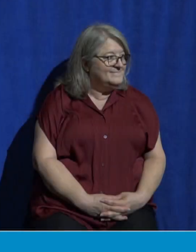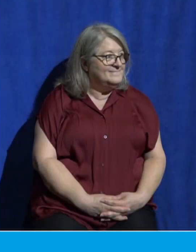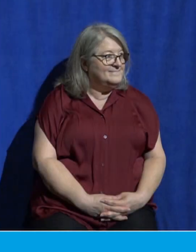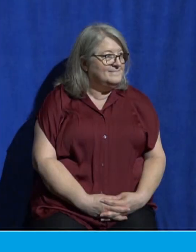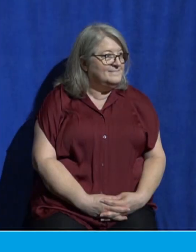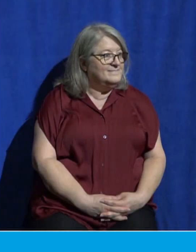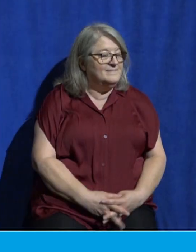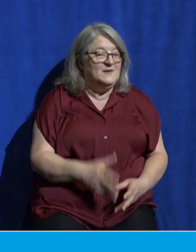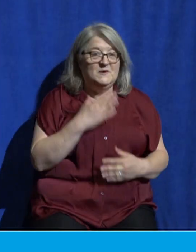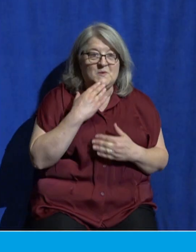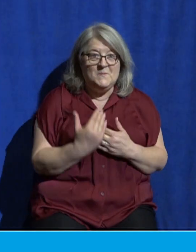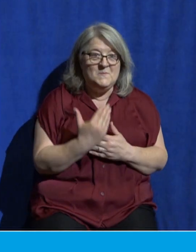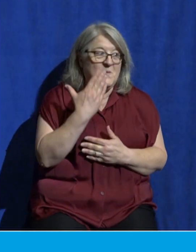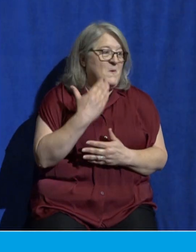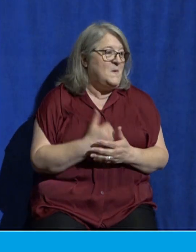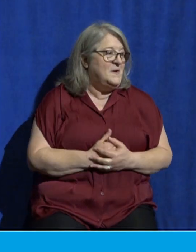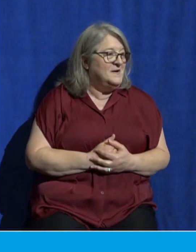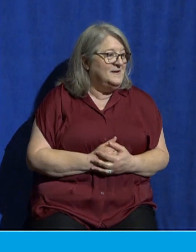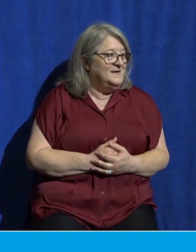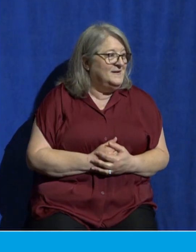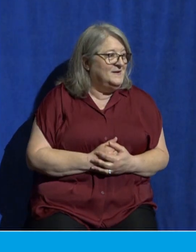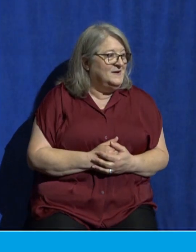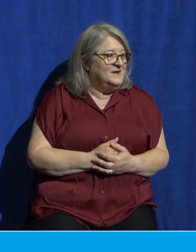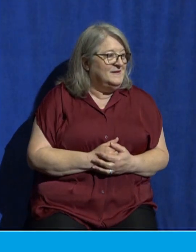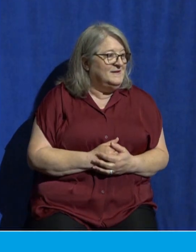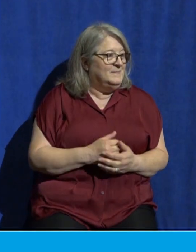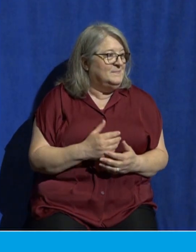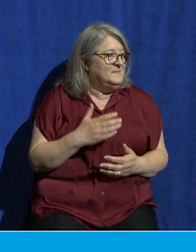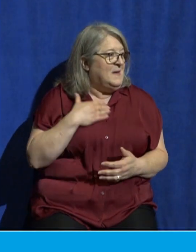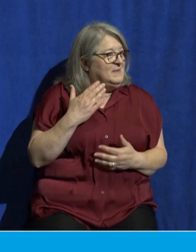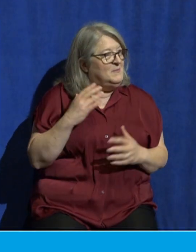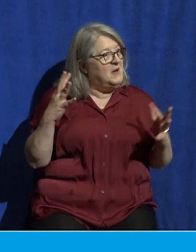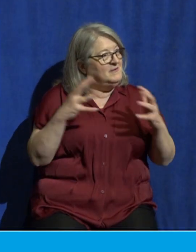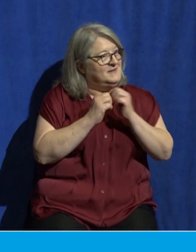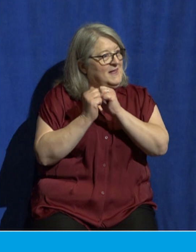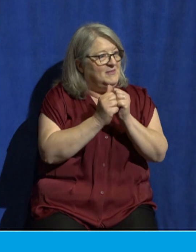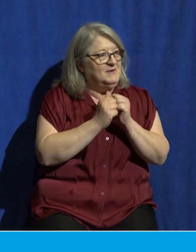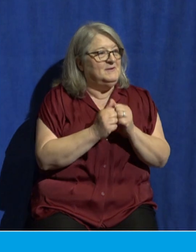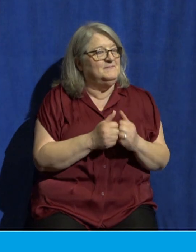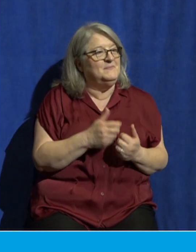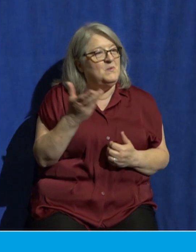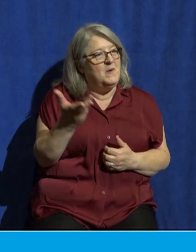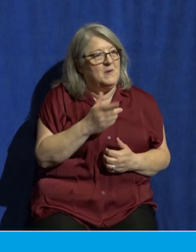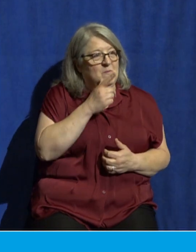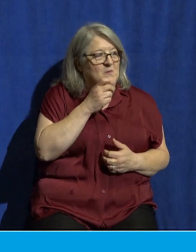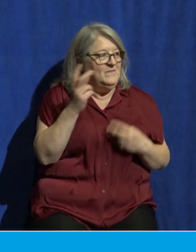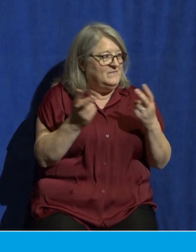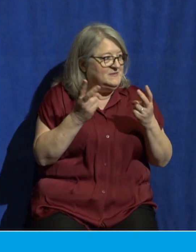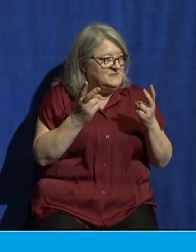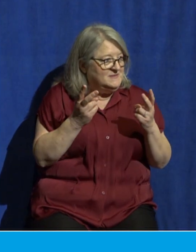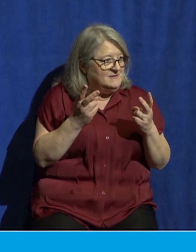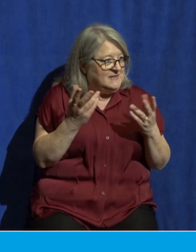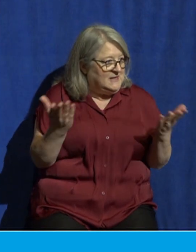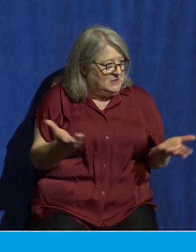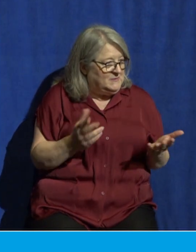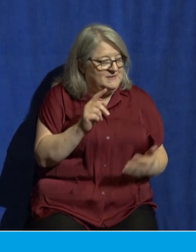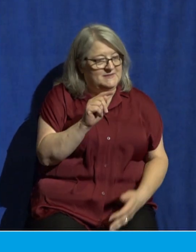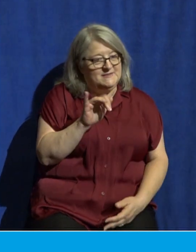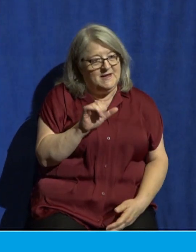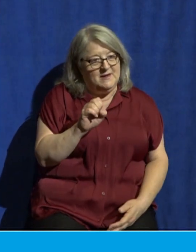Well, good morning. It's good to be together today. want to welcome those of you visiting here at Tyson's and everybody who's not visiting at Tyson's.